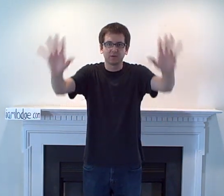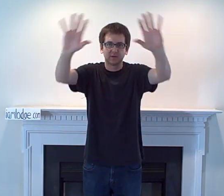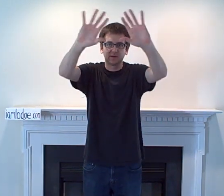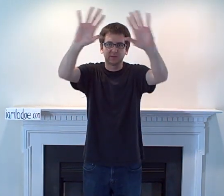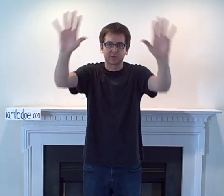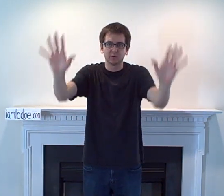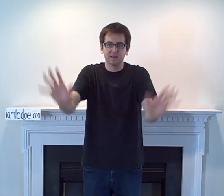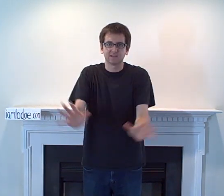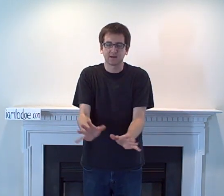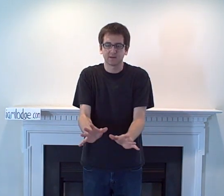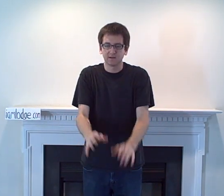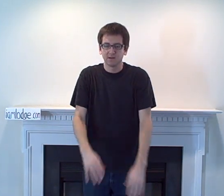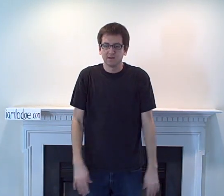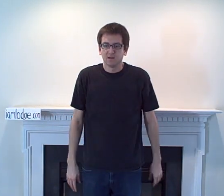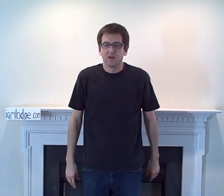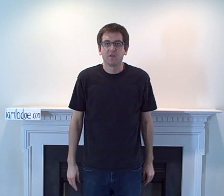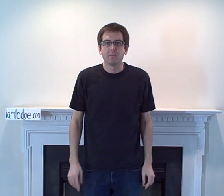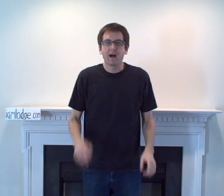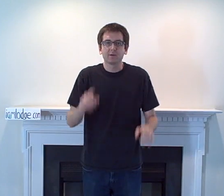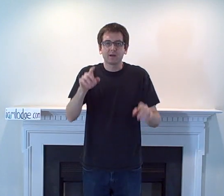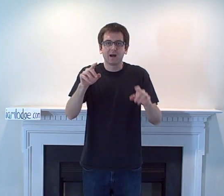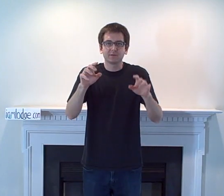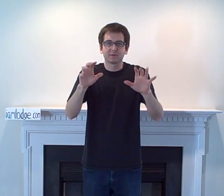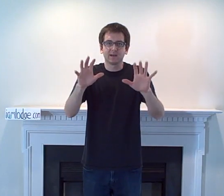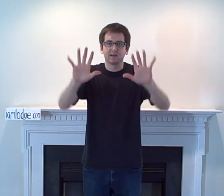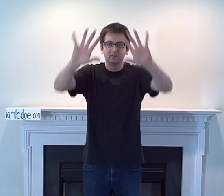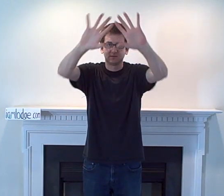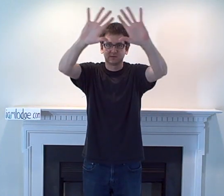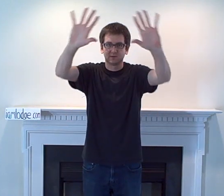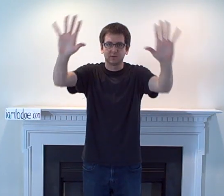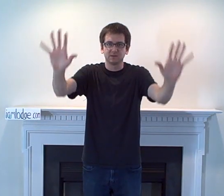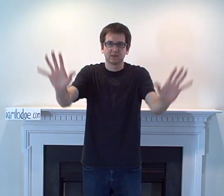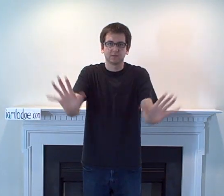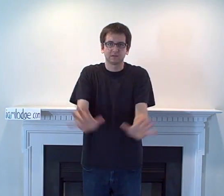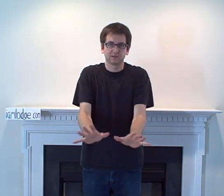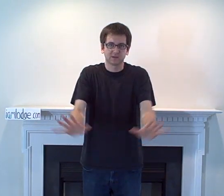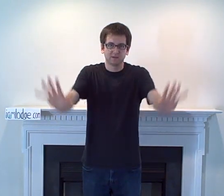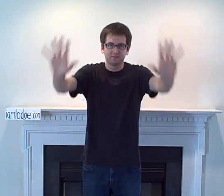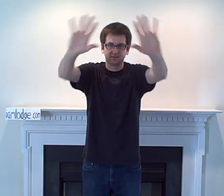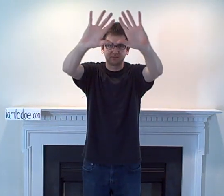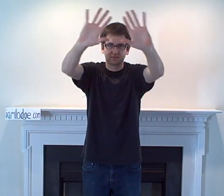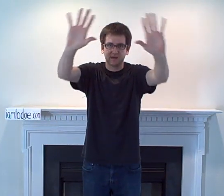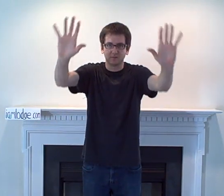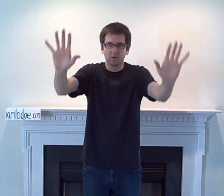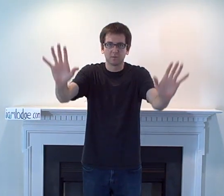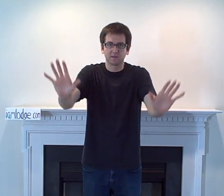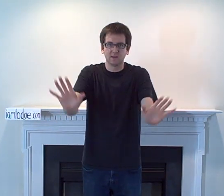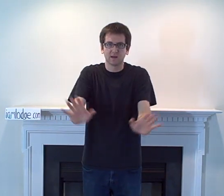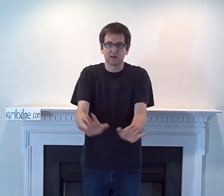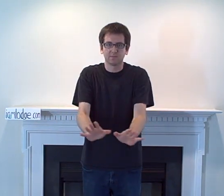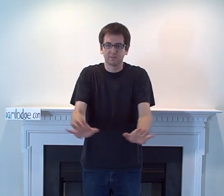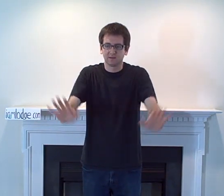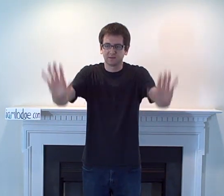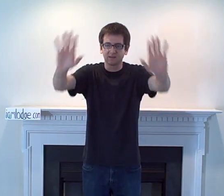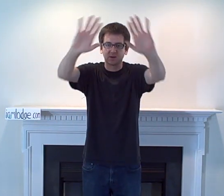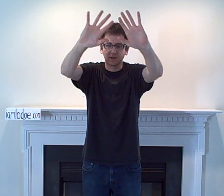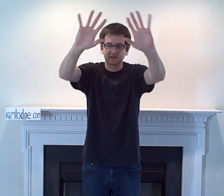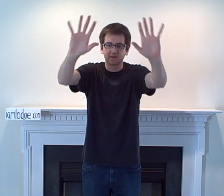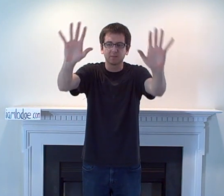fluid and proteins out here, the mitochondria, and we're still, we're just going to keep going with the cytoplasm here, the